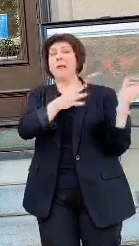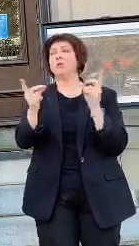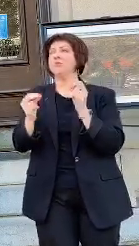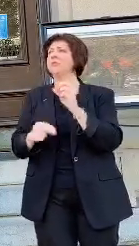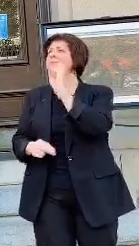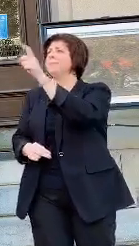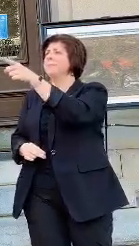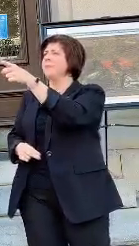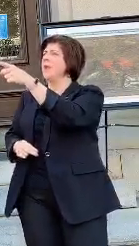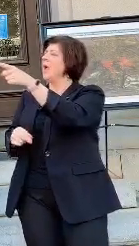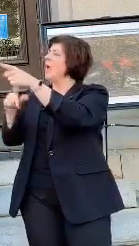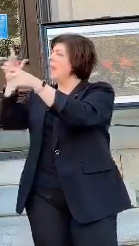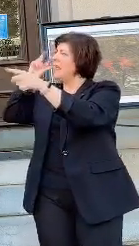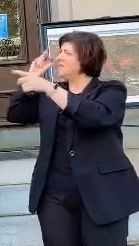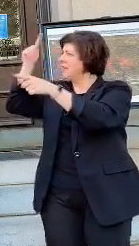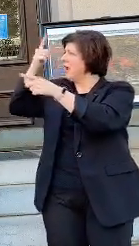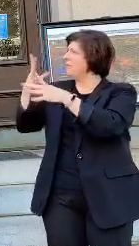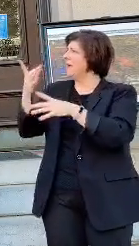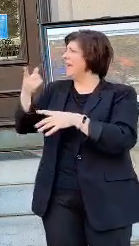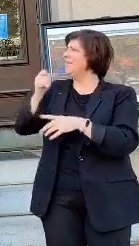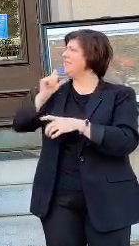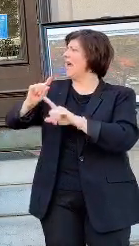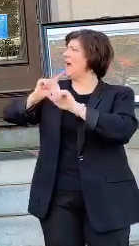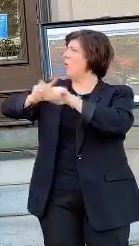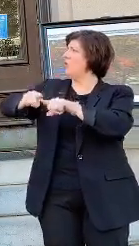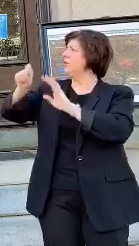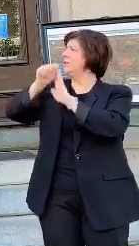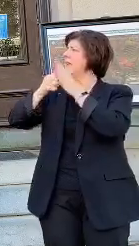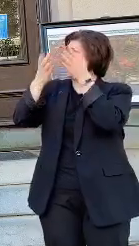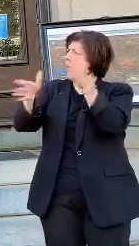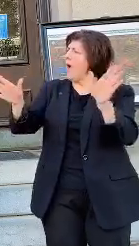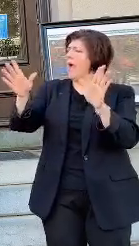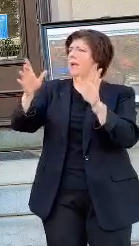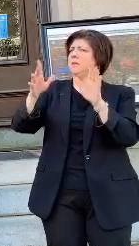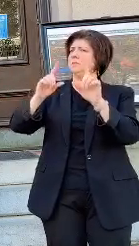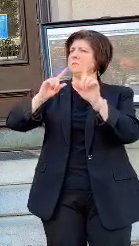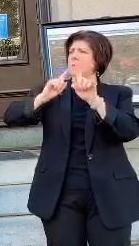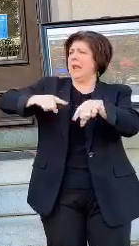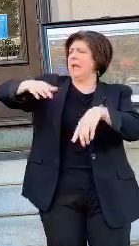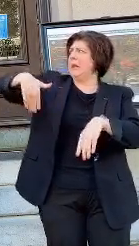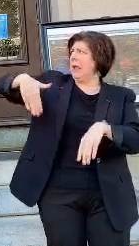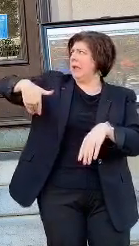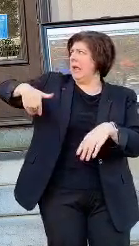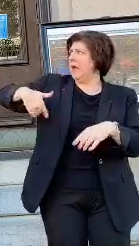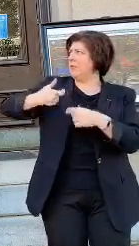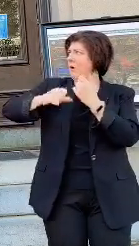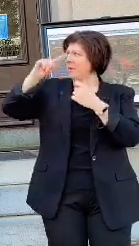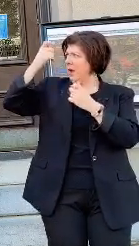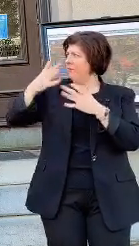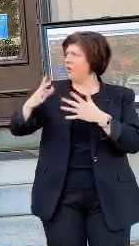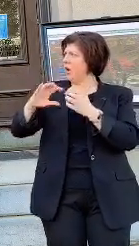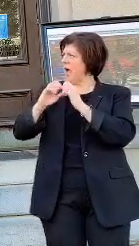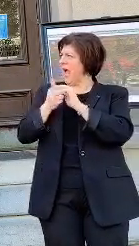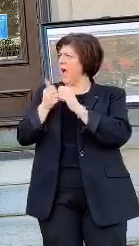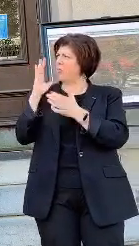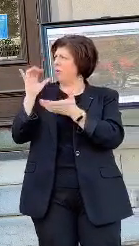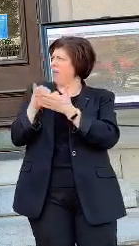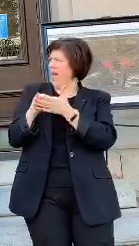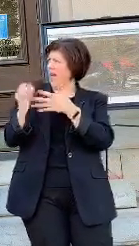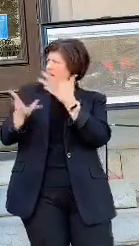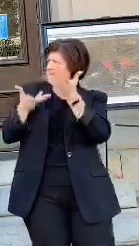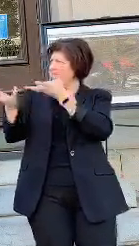Listening to the governor right now, he has yet to issue a statewide mandate. So, basically, he's not going to be my friend.